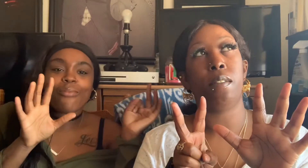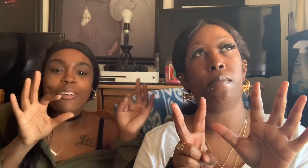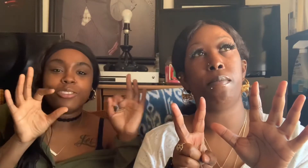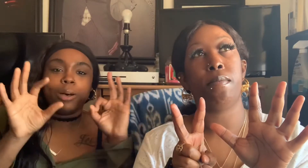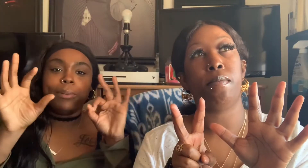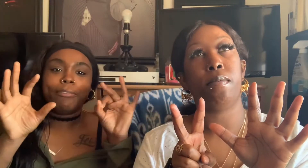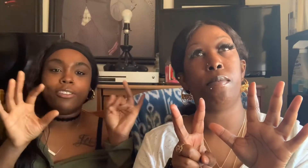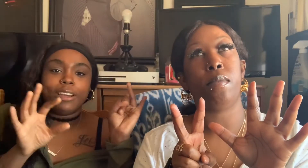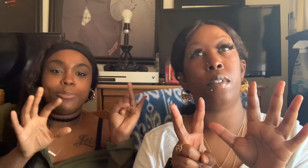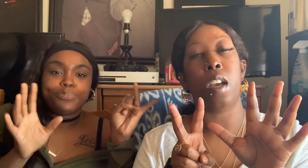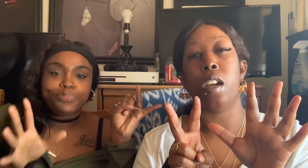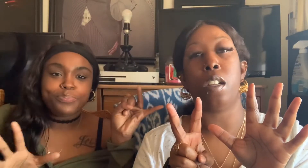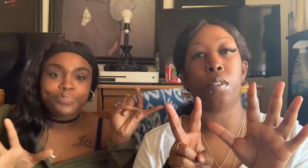So I put my phone down. Nah. didn't mean.